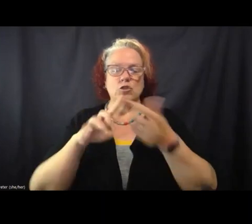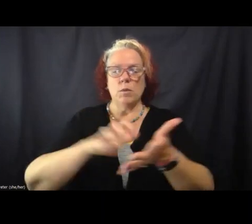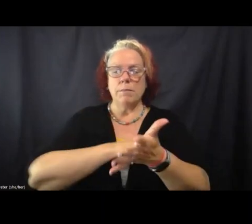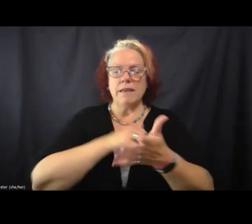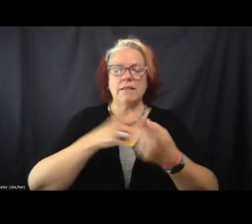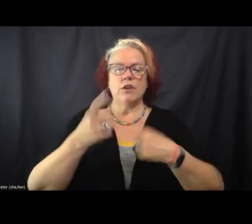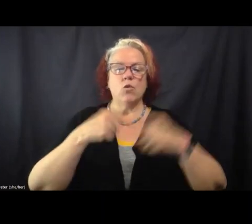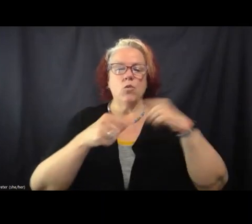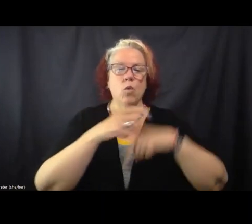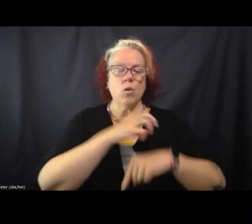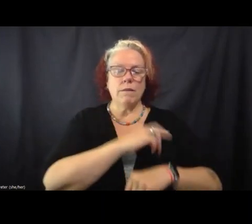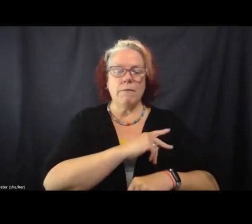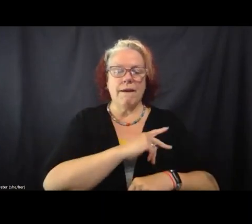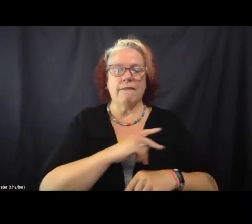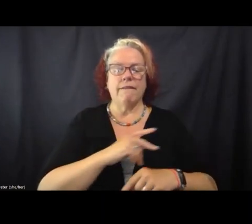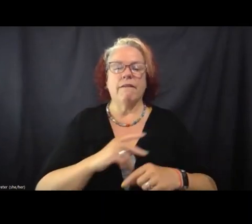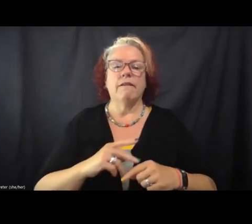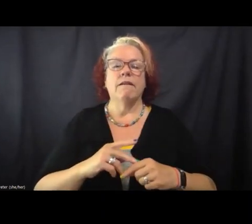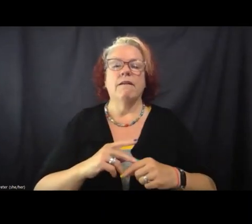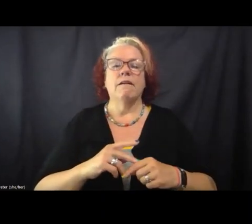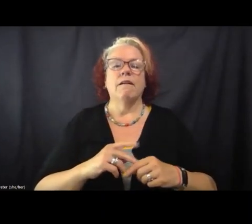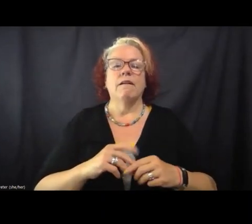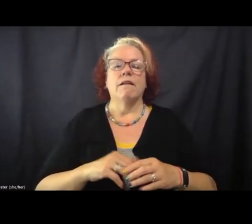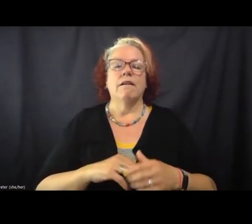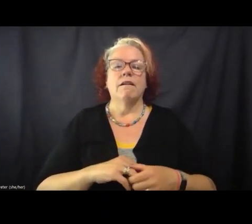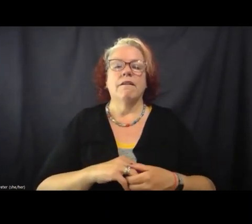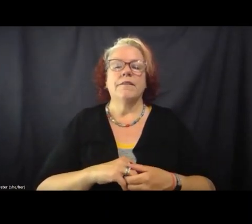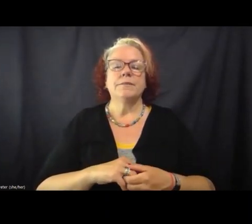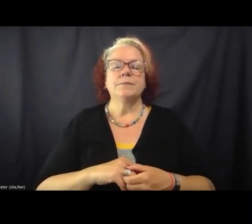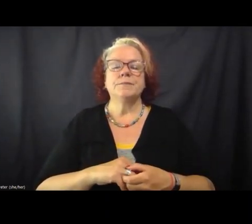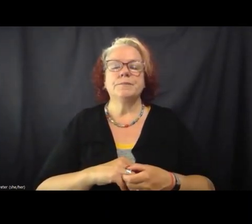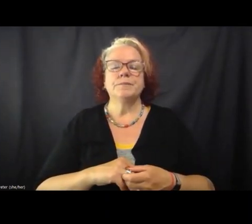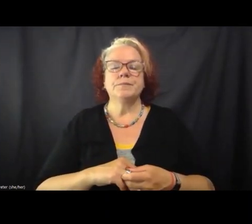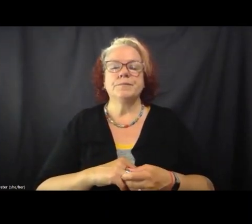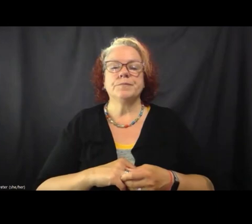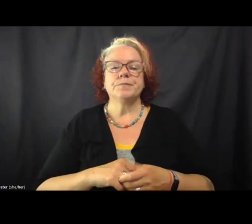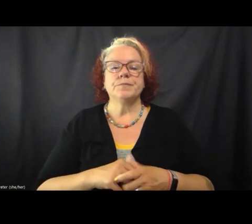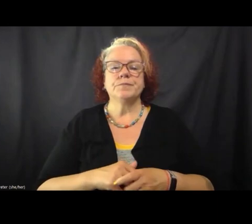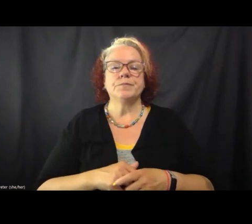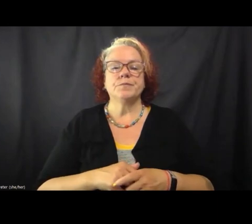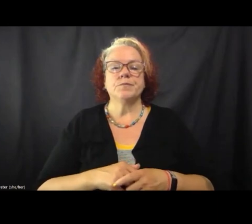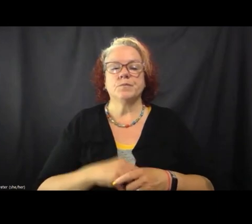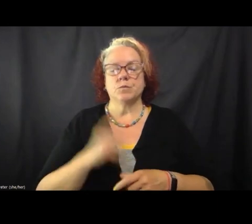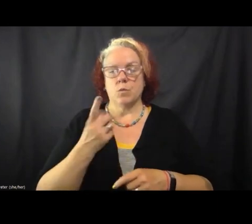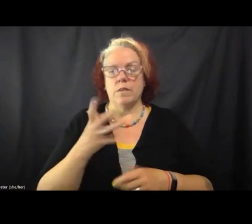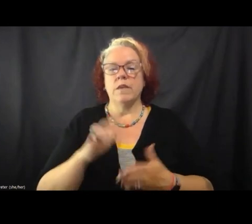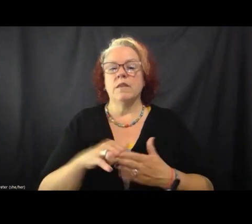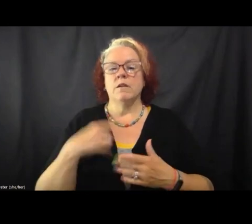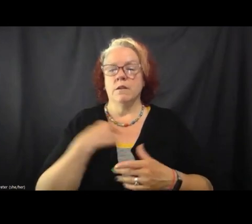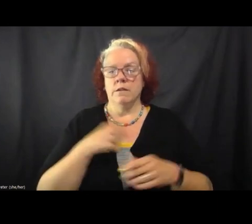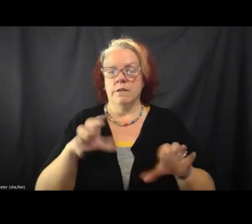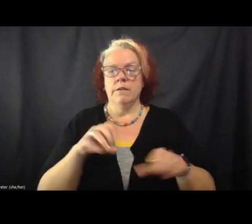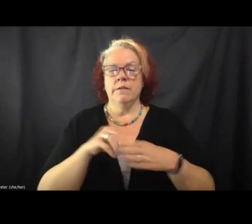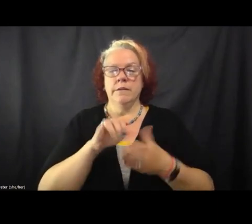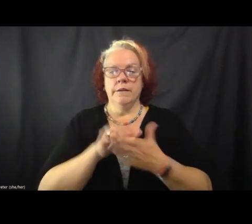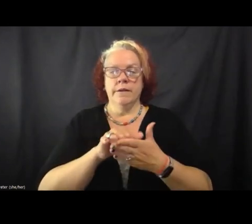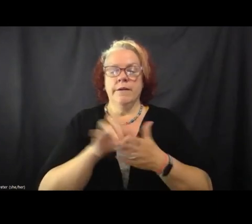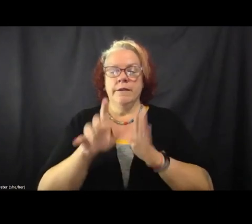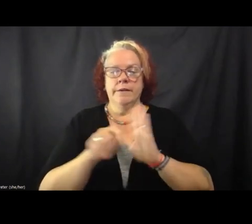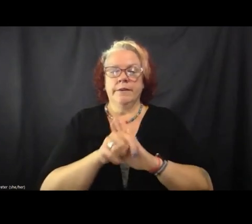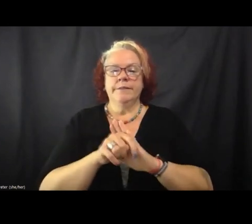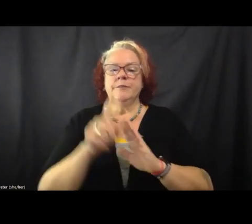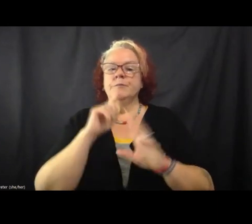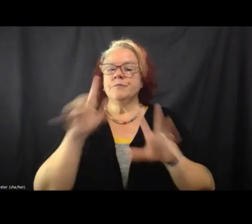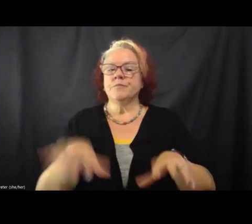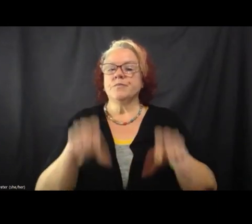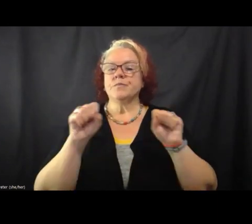for the last two and a half years. And one thing that we have been doing in that time is really taking ownership